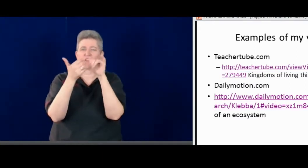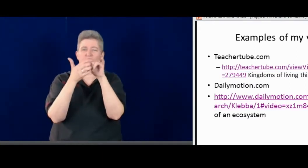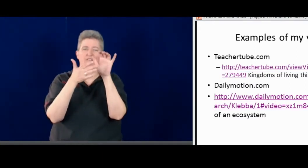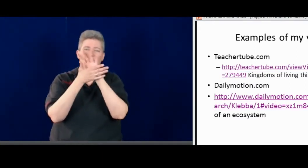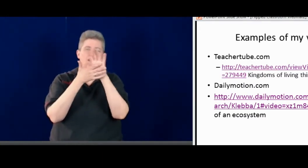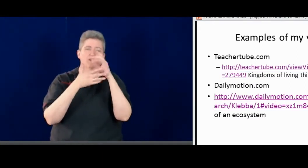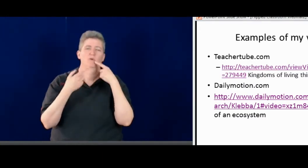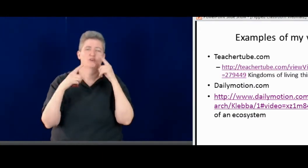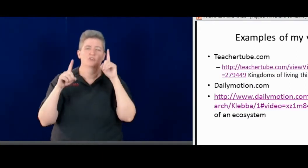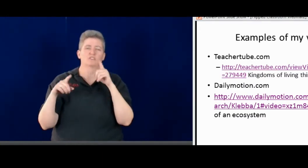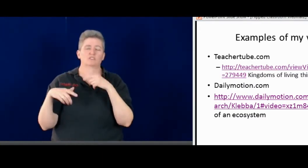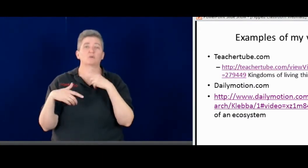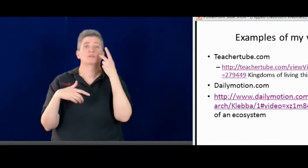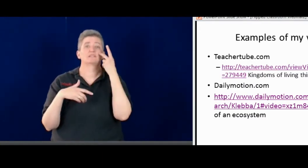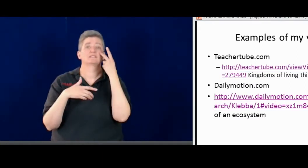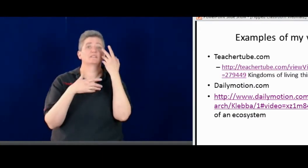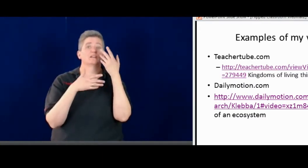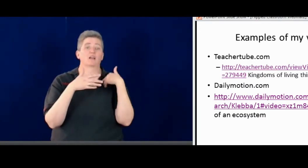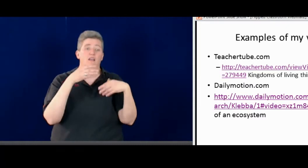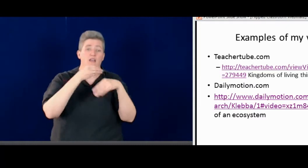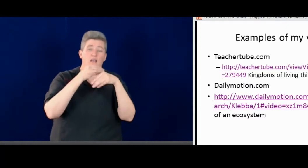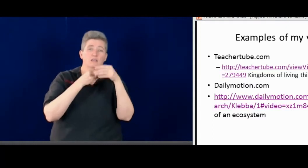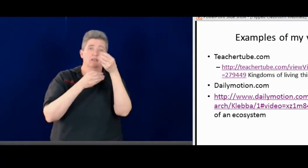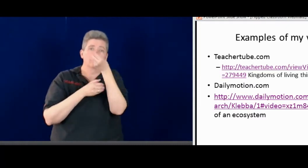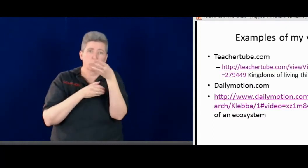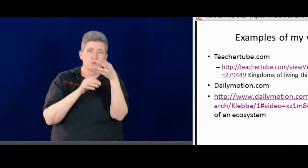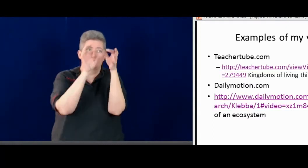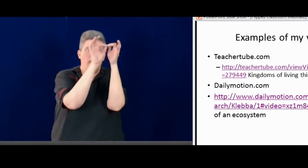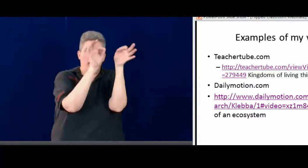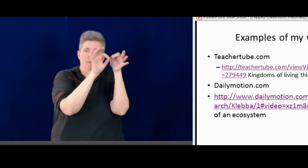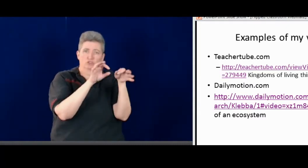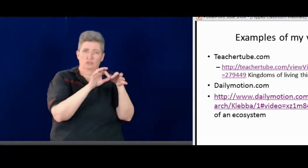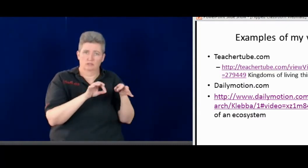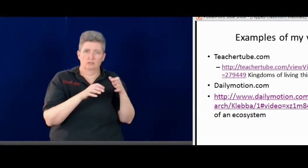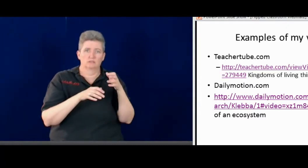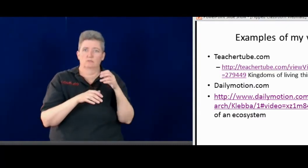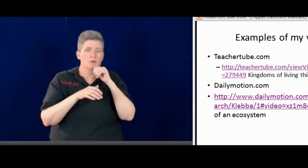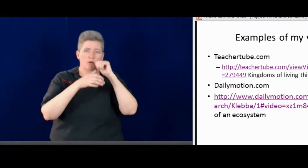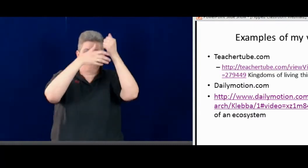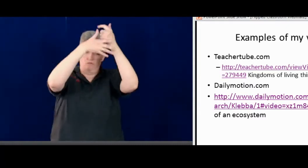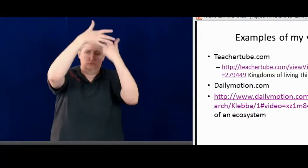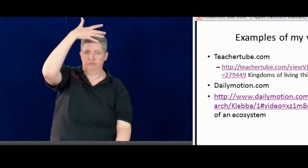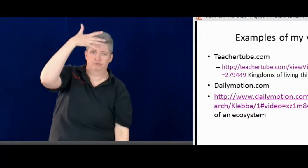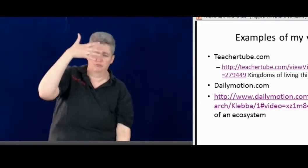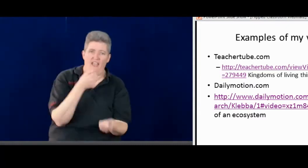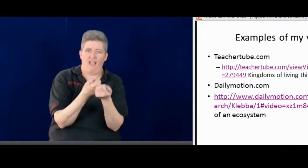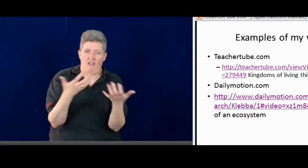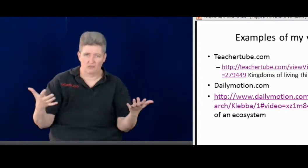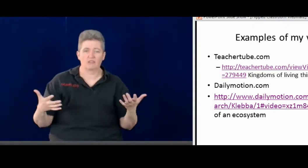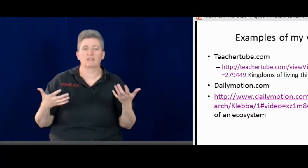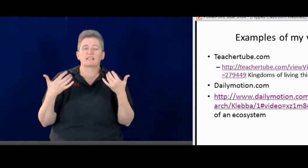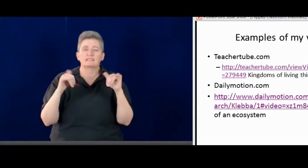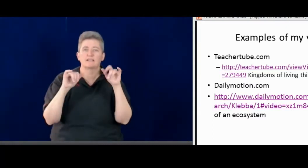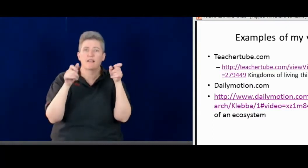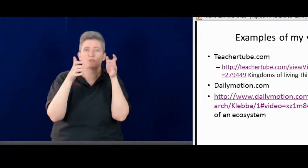And you, you've seen enough, you've seen how, how it works. And then you see how I do add a few captions, but not the whole